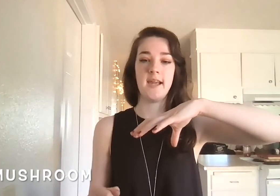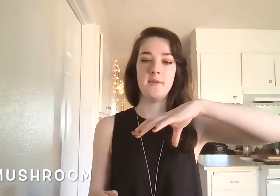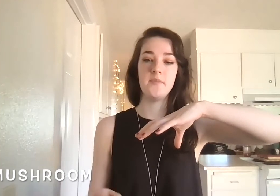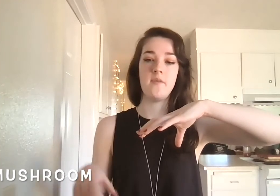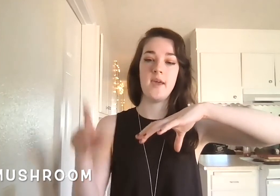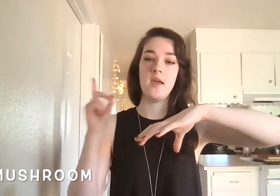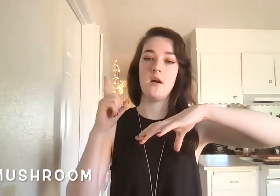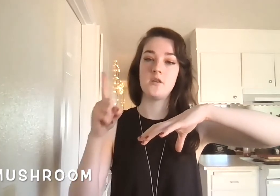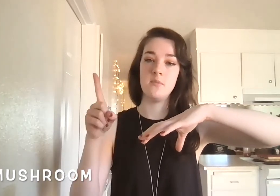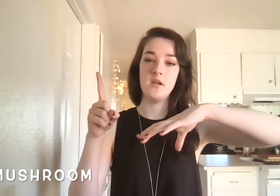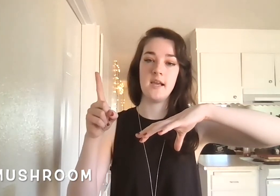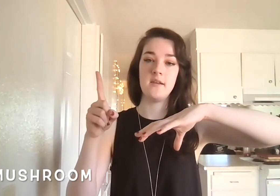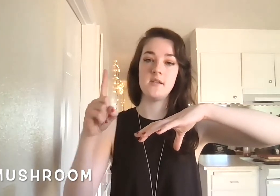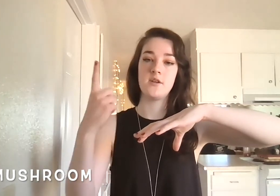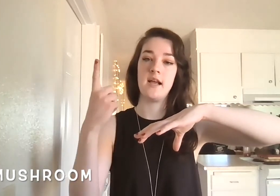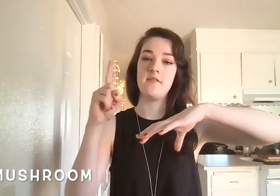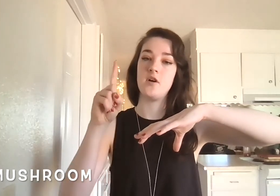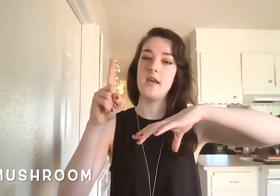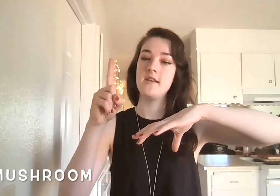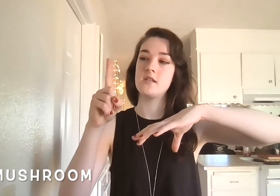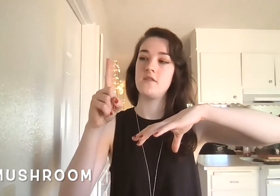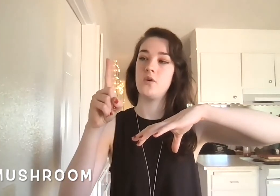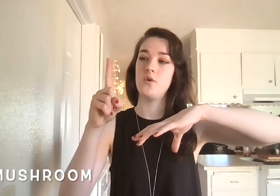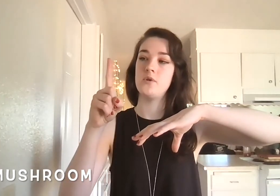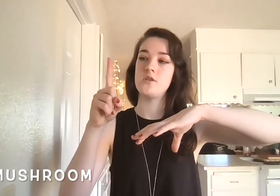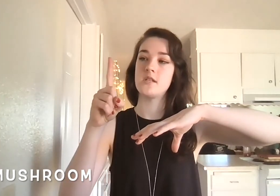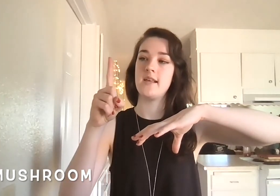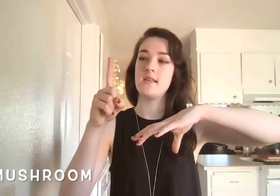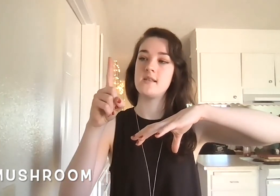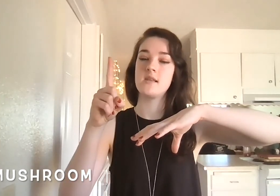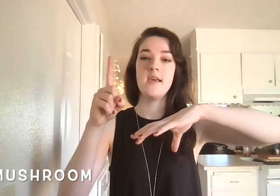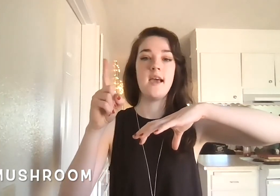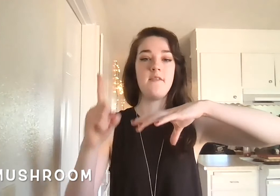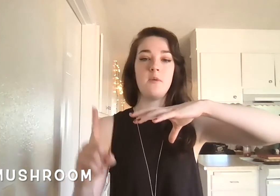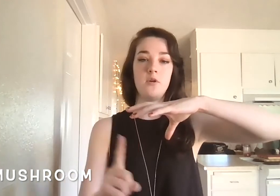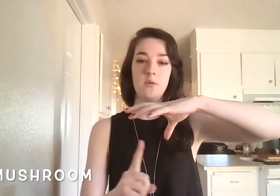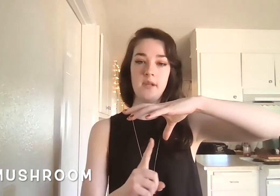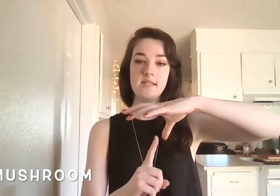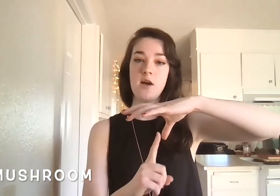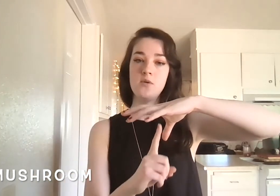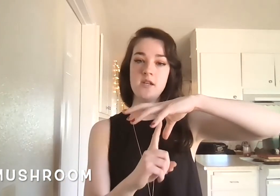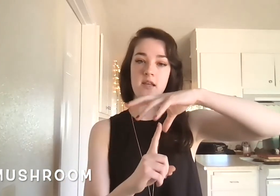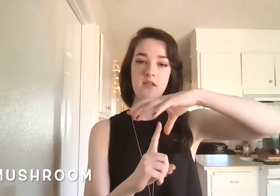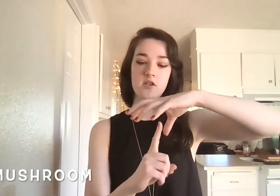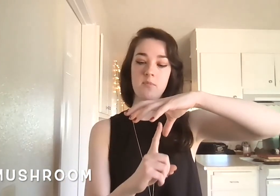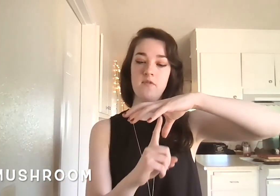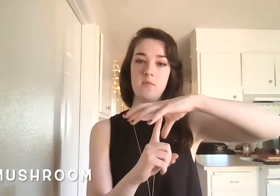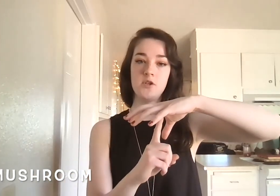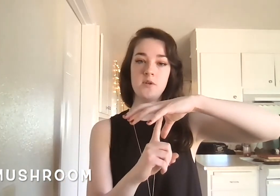can. And then our dominant hand is going to have our index finger upwards just like this. And then we're going to place that underneath the top of our mushroom